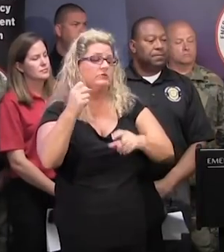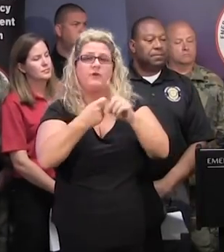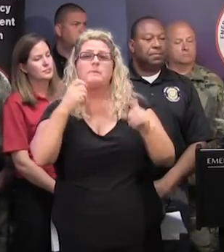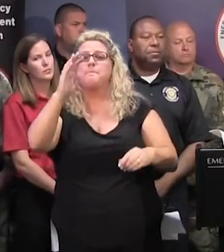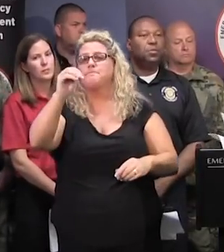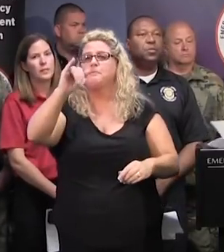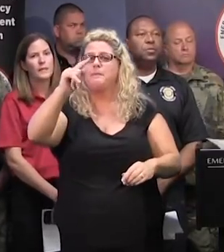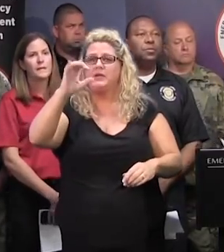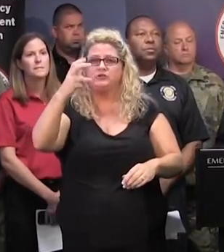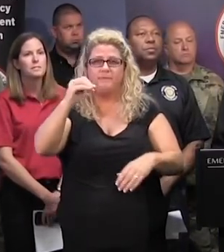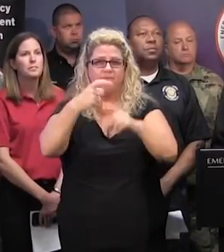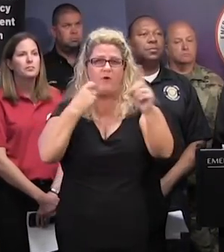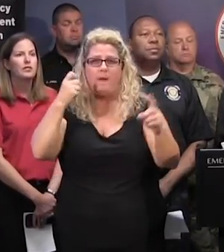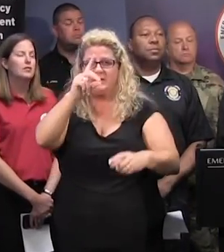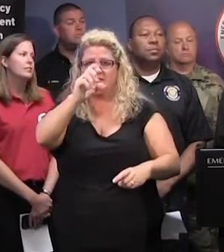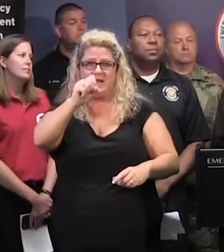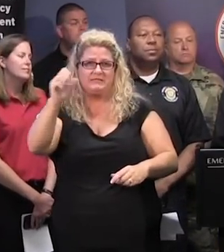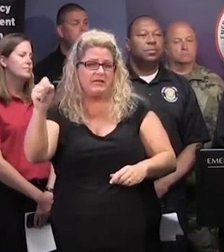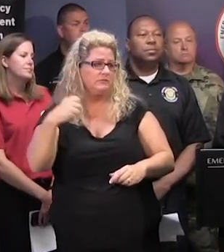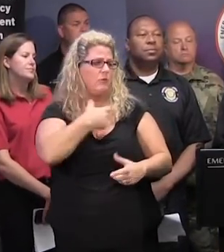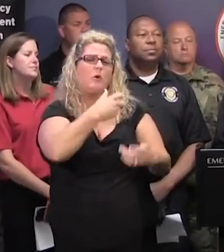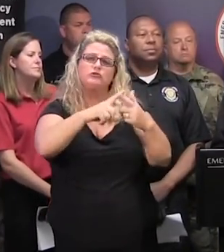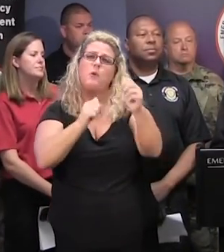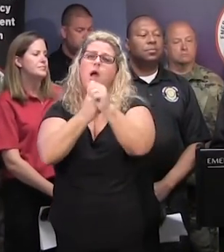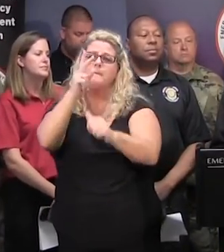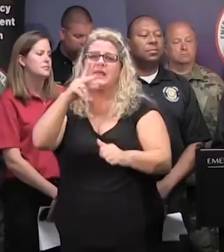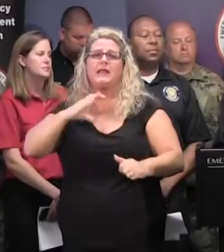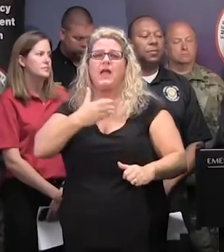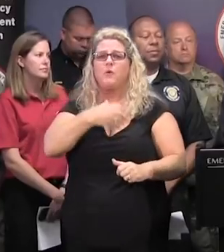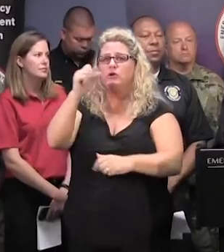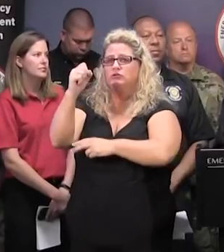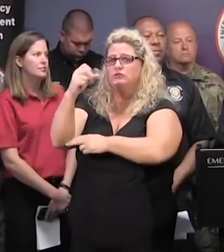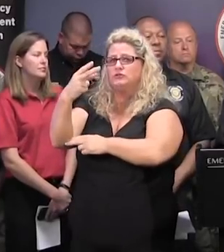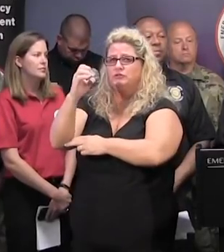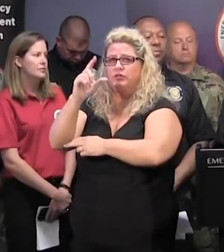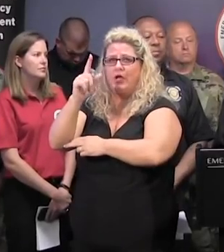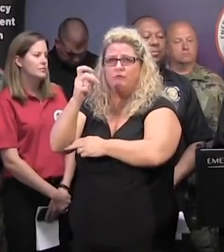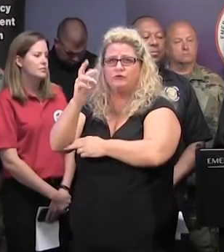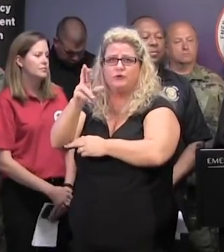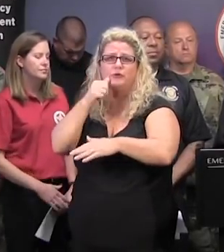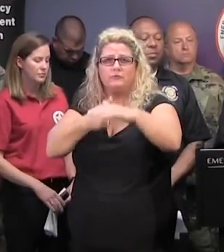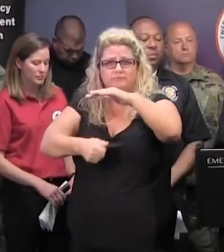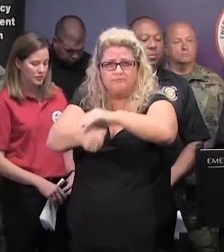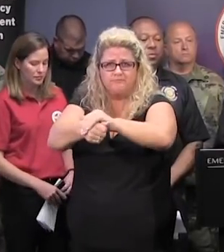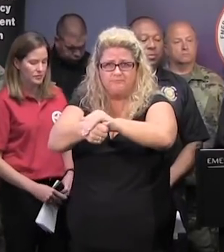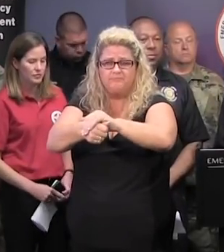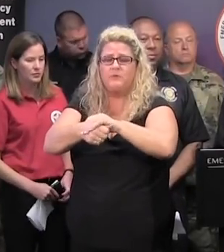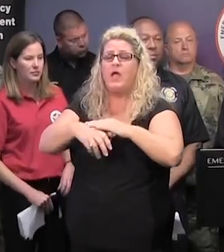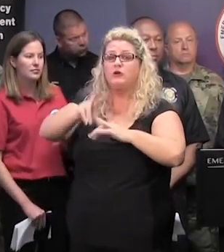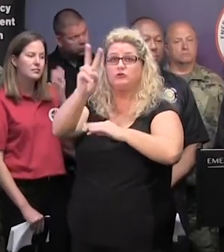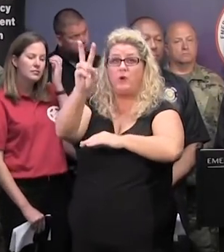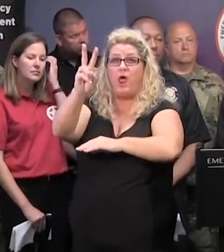Thank you, Governor. Yes, ma I'd like to give an update on our shelter situation. As of 2 p.m., we had